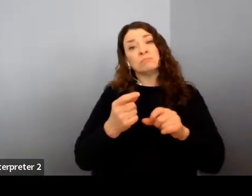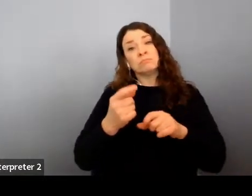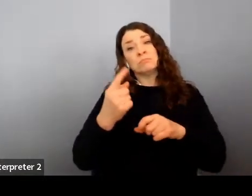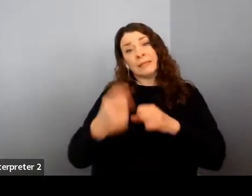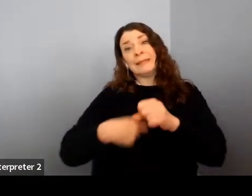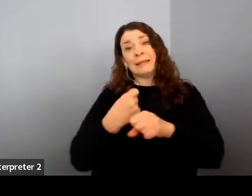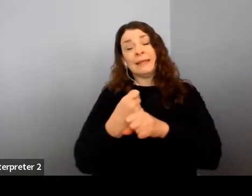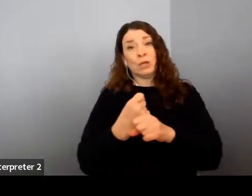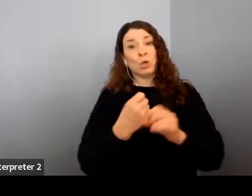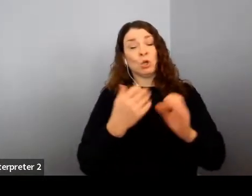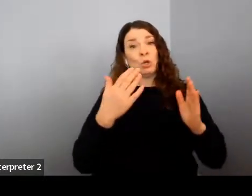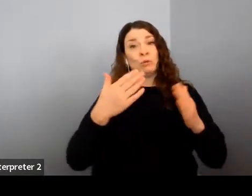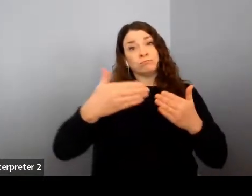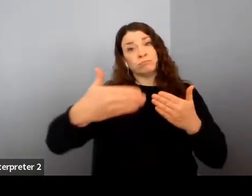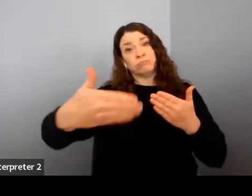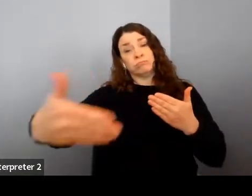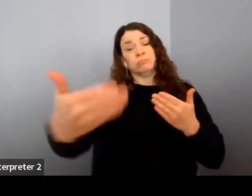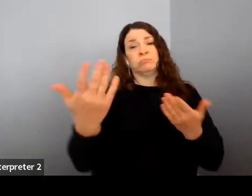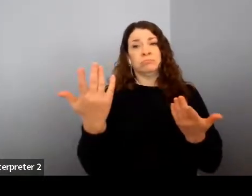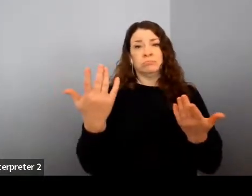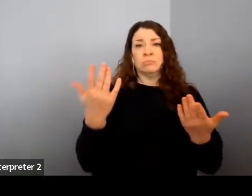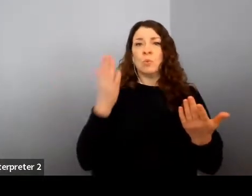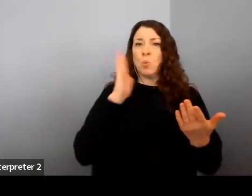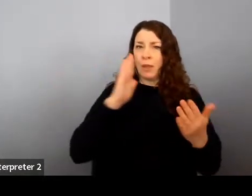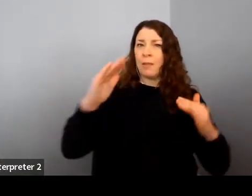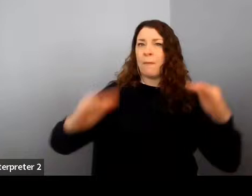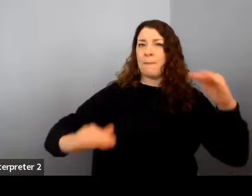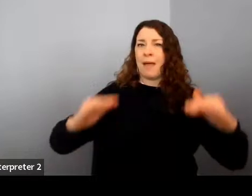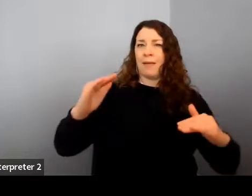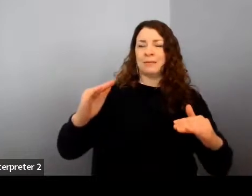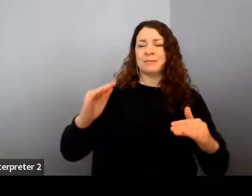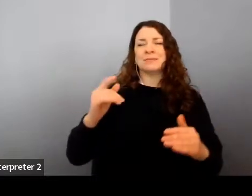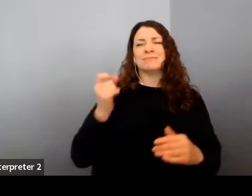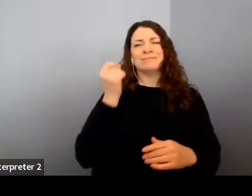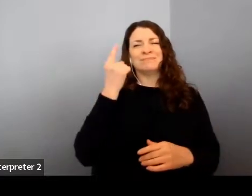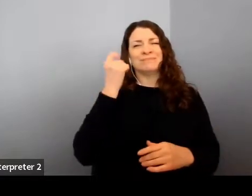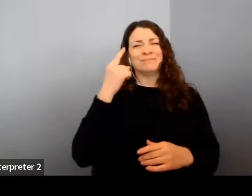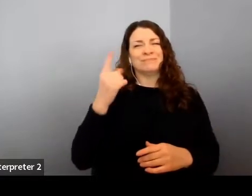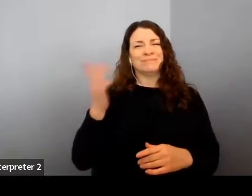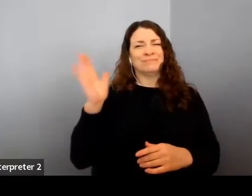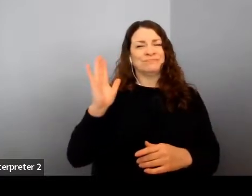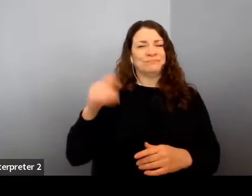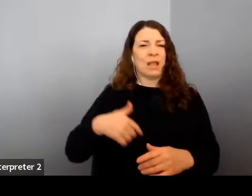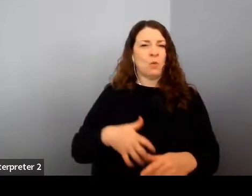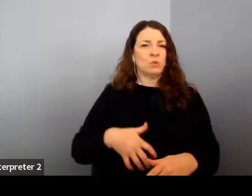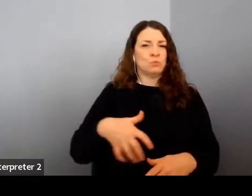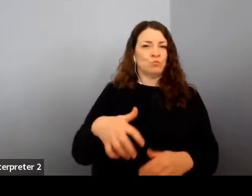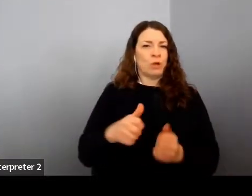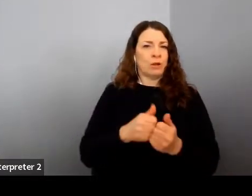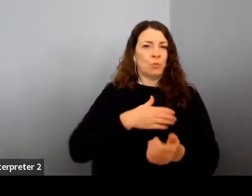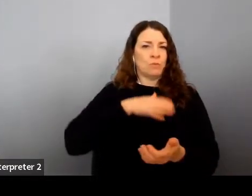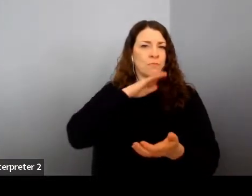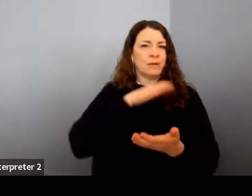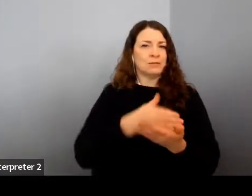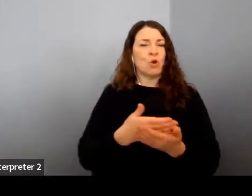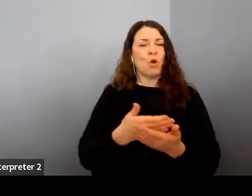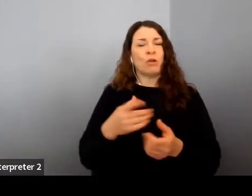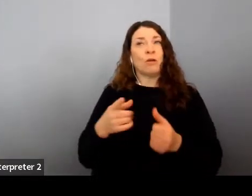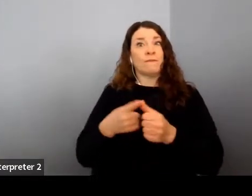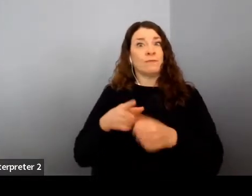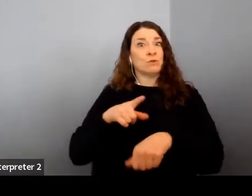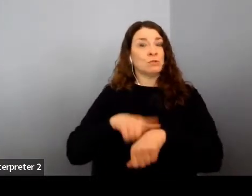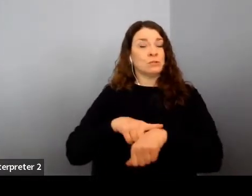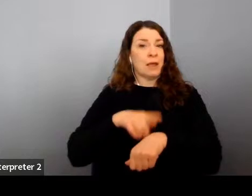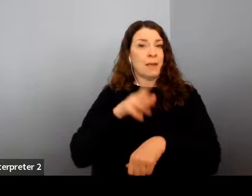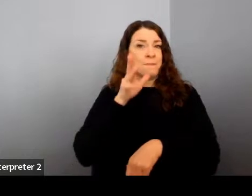when I, when I was pregnant with my daughter, I had to have, you know, I think many, especially first time mothers go through a little bit of a